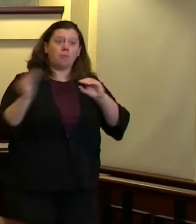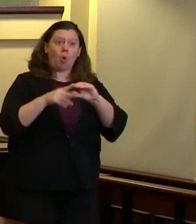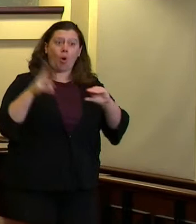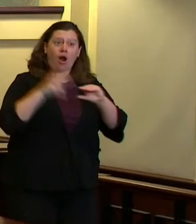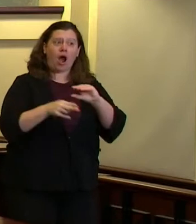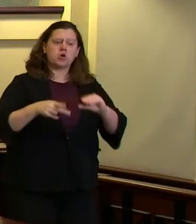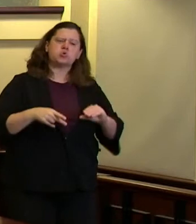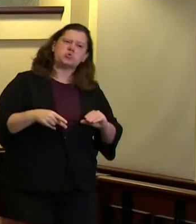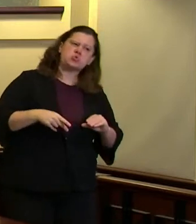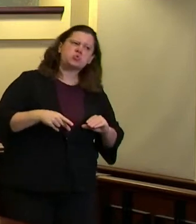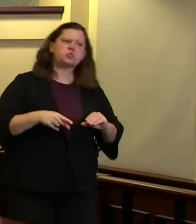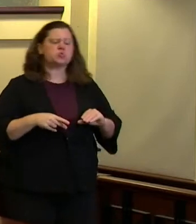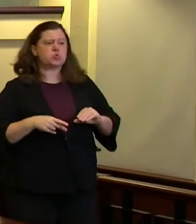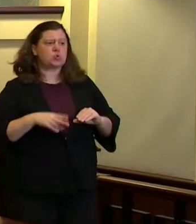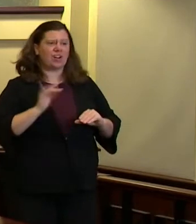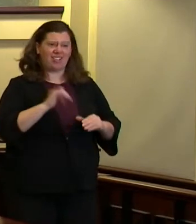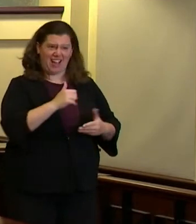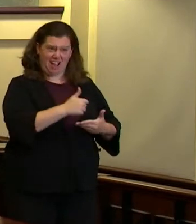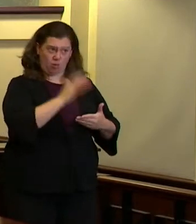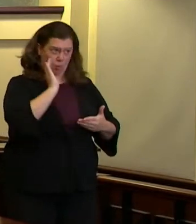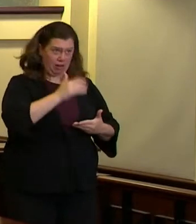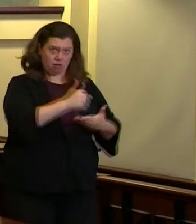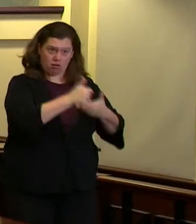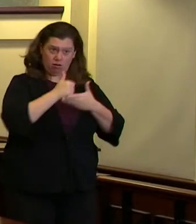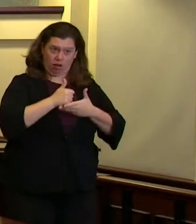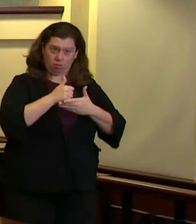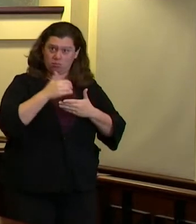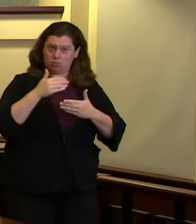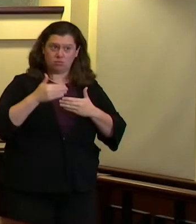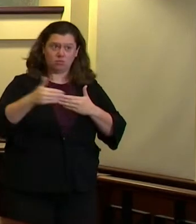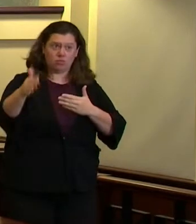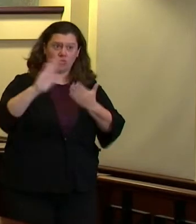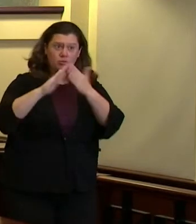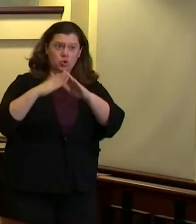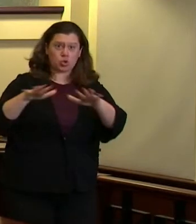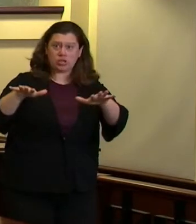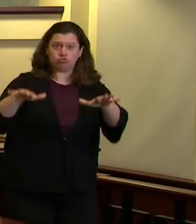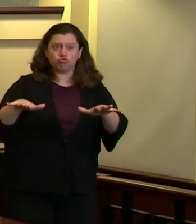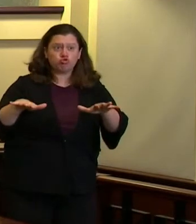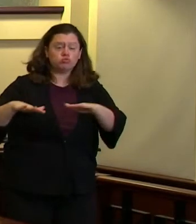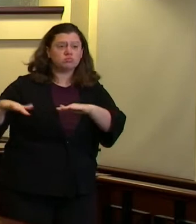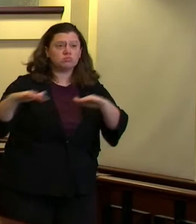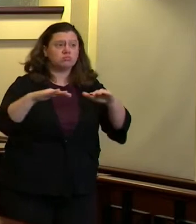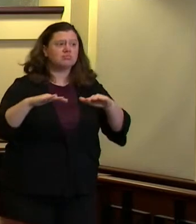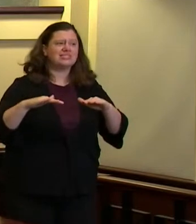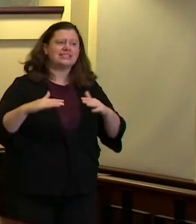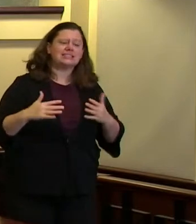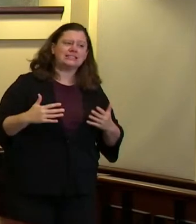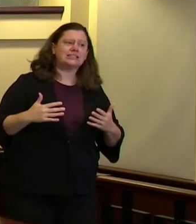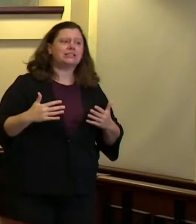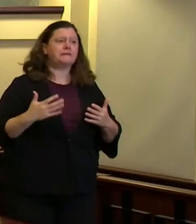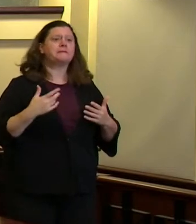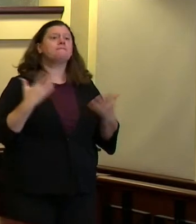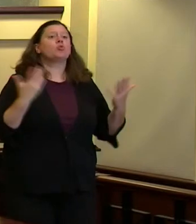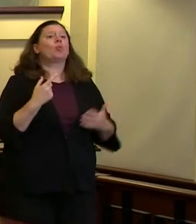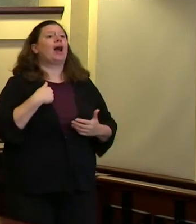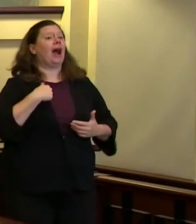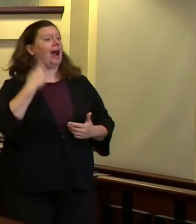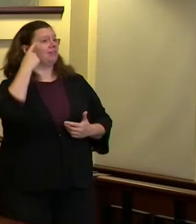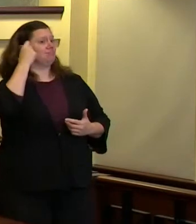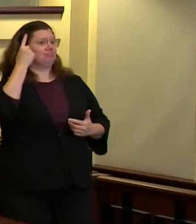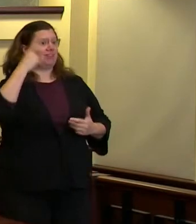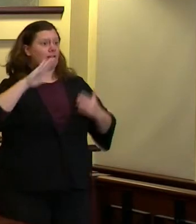public safety in other words I believe that those community investments need to be in place and